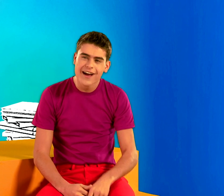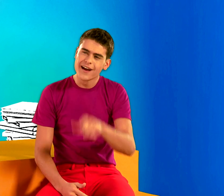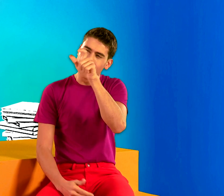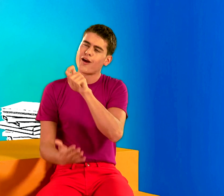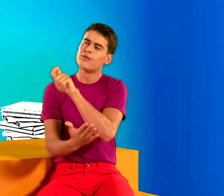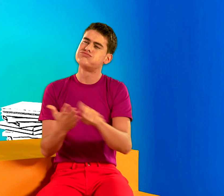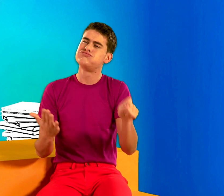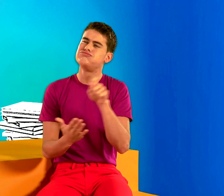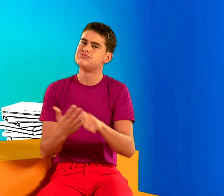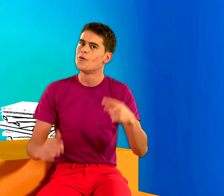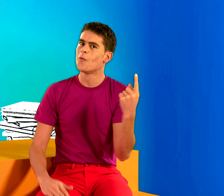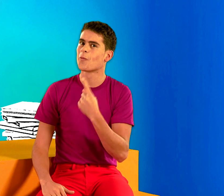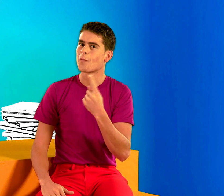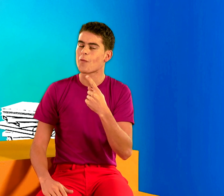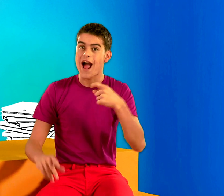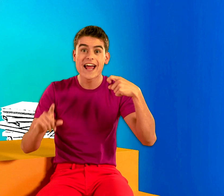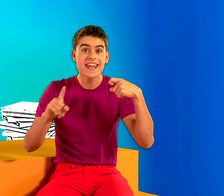And it was written by Ken Nesbitt